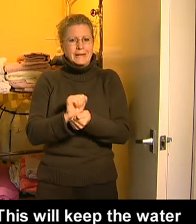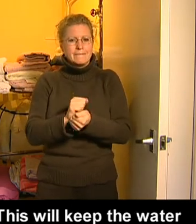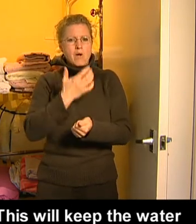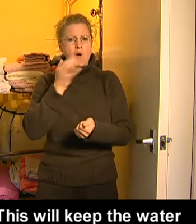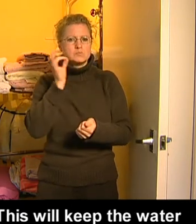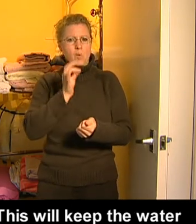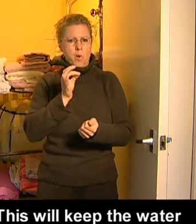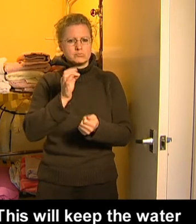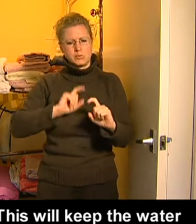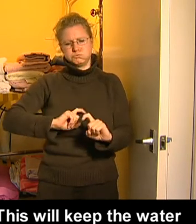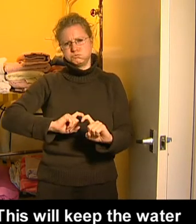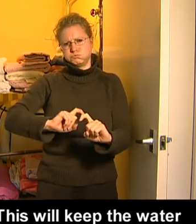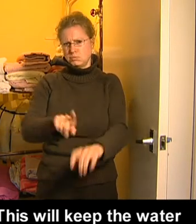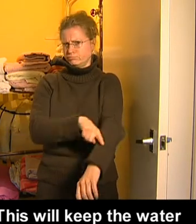This will keep the water hotter for longer.